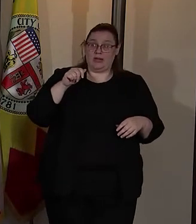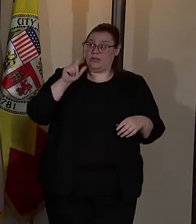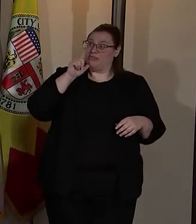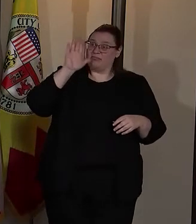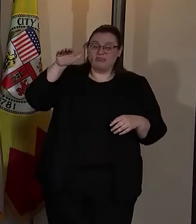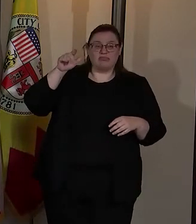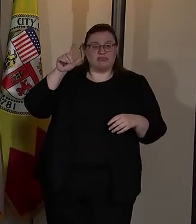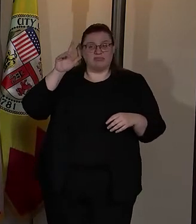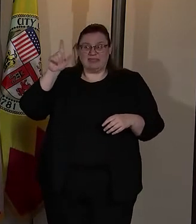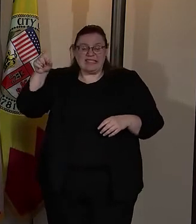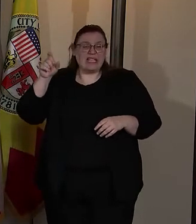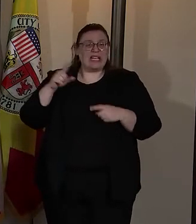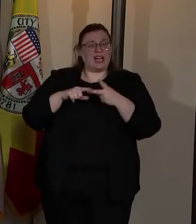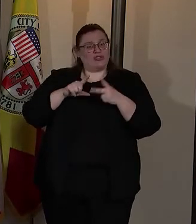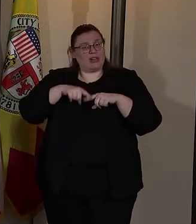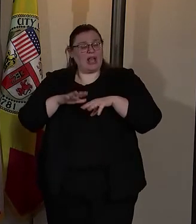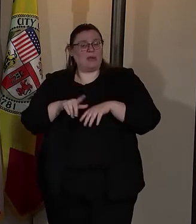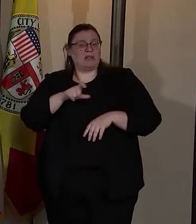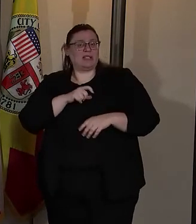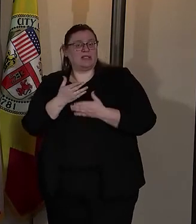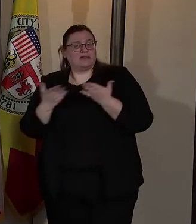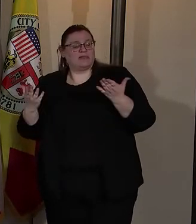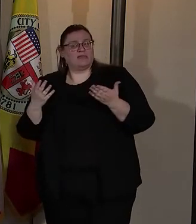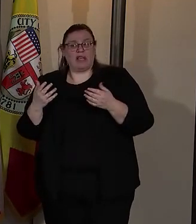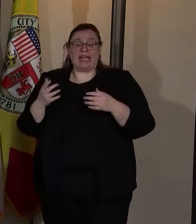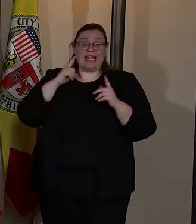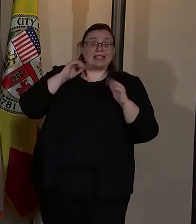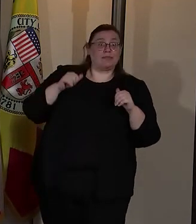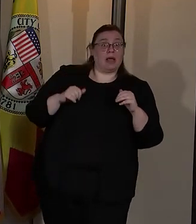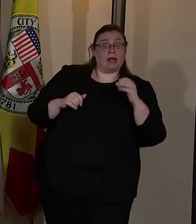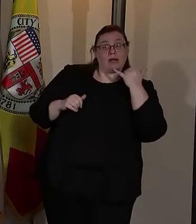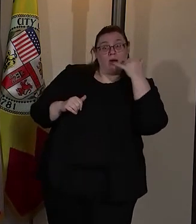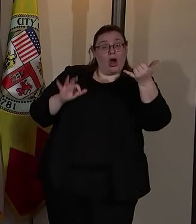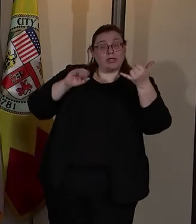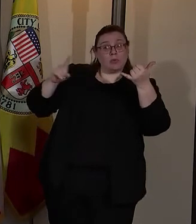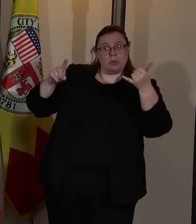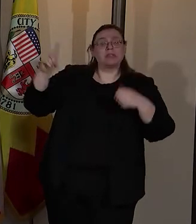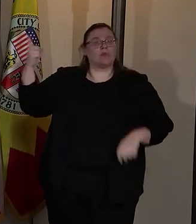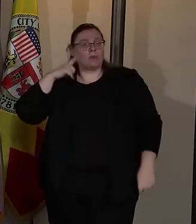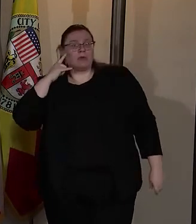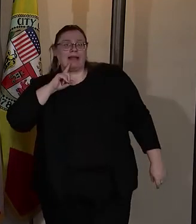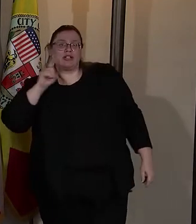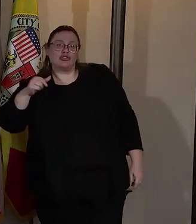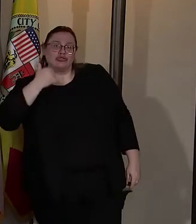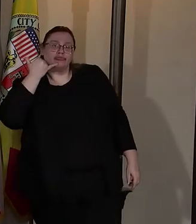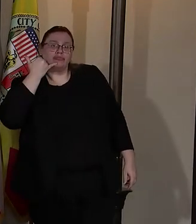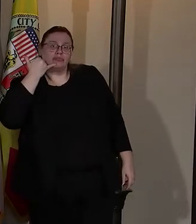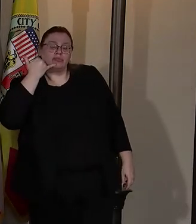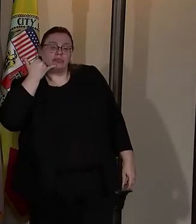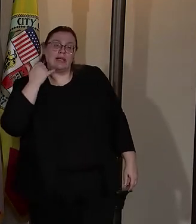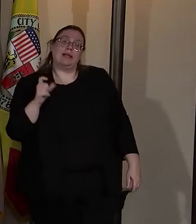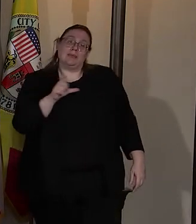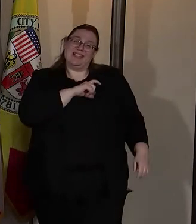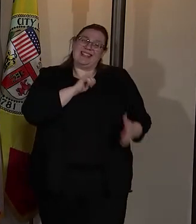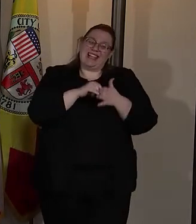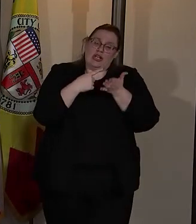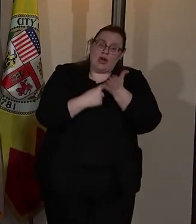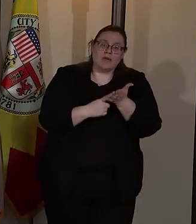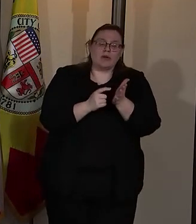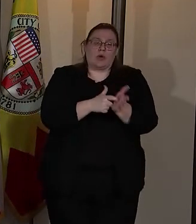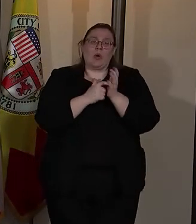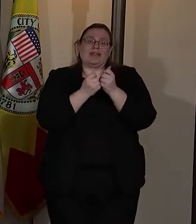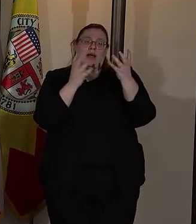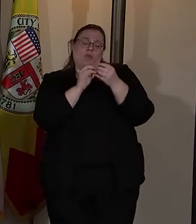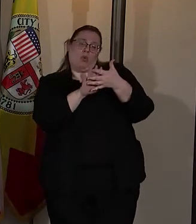and rely on police resources and expect the department to answer when they call 911. Policing is a conversation that requires